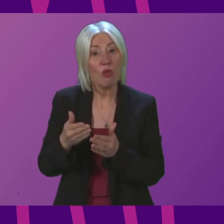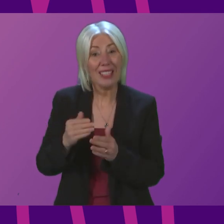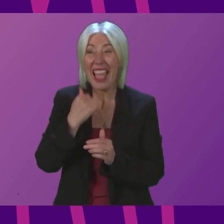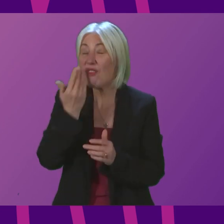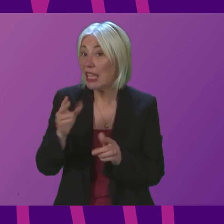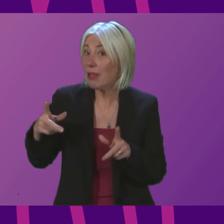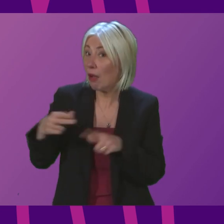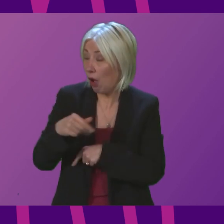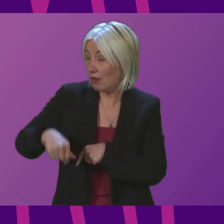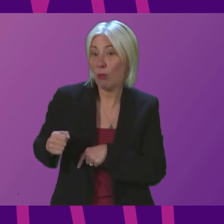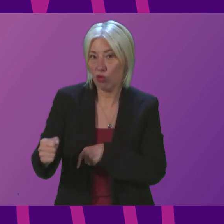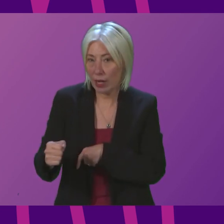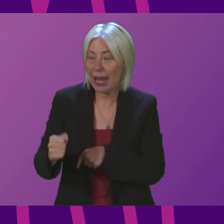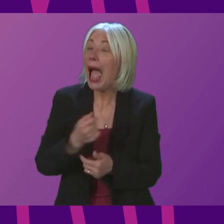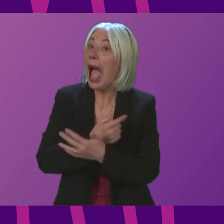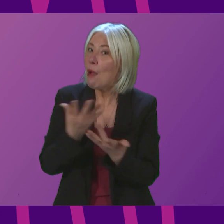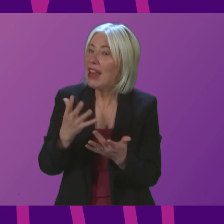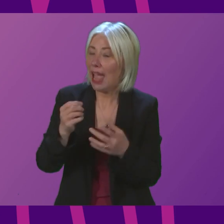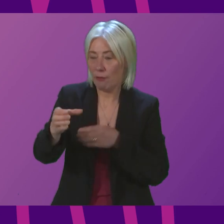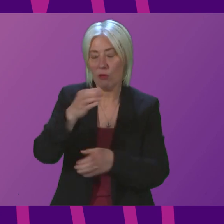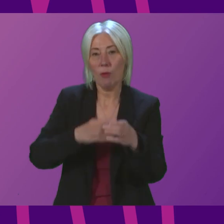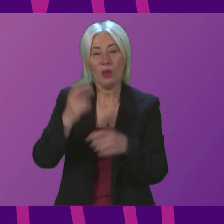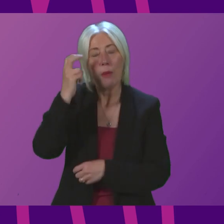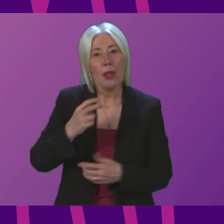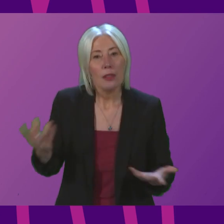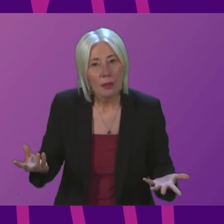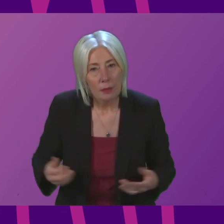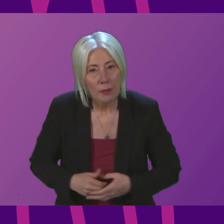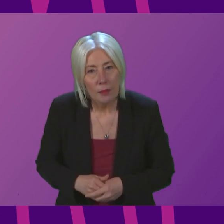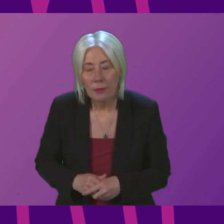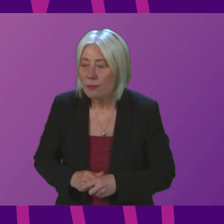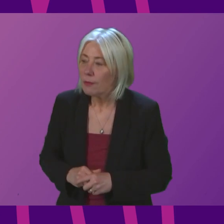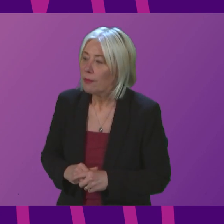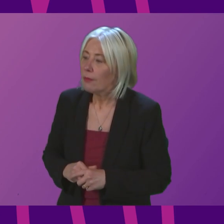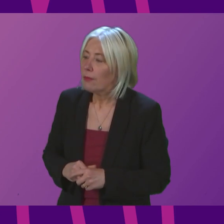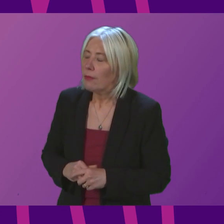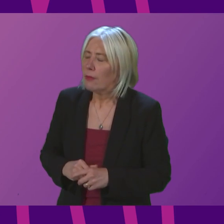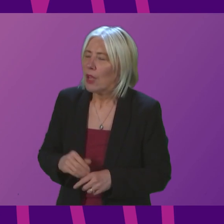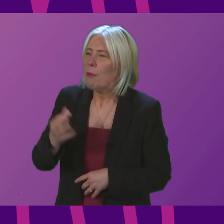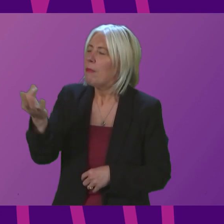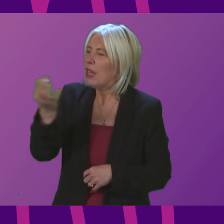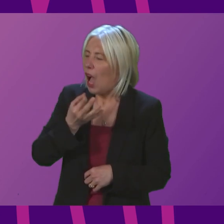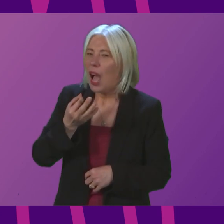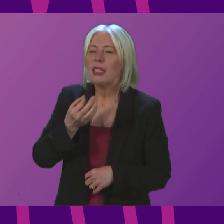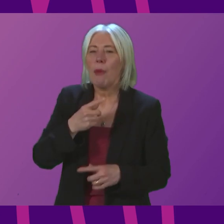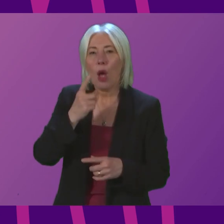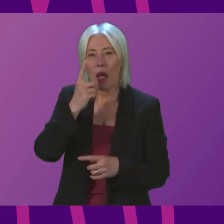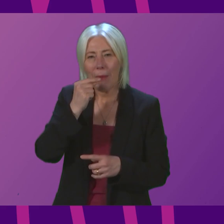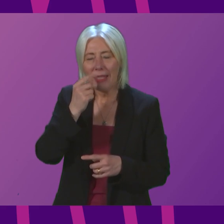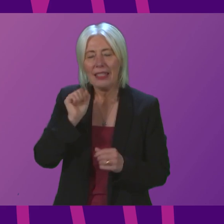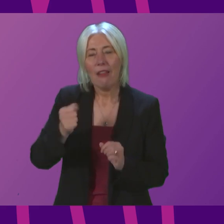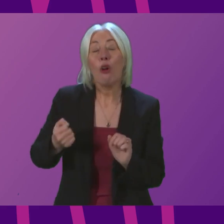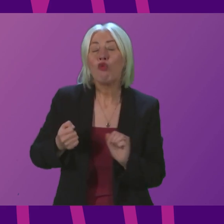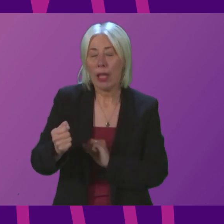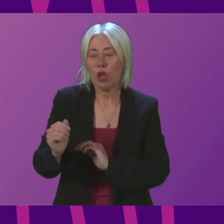how many have a replacement bus service Deputy First Minister Mr Sour asked me some points about the capacity of our rail